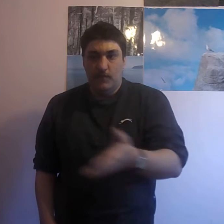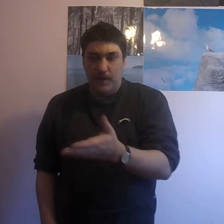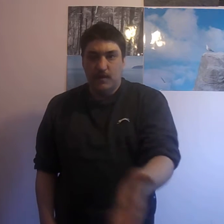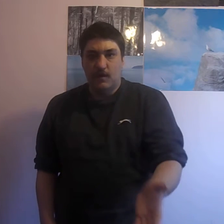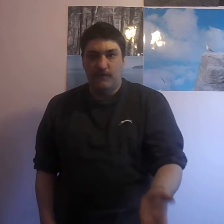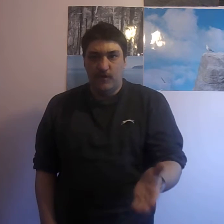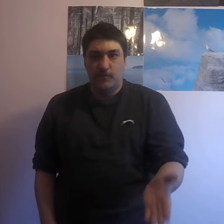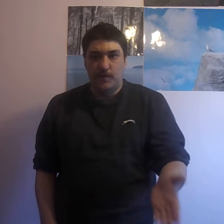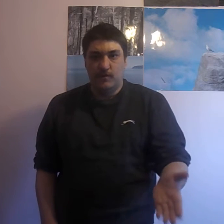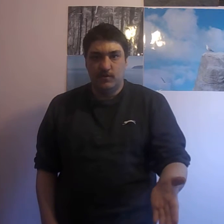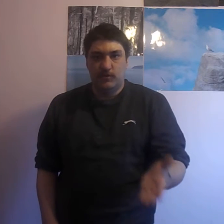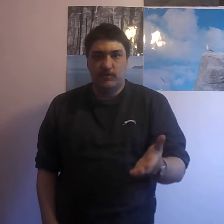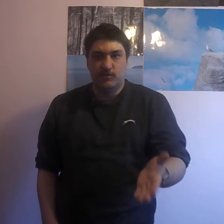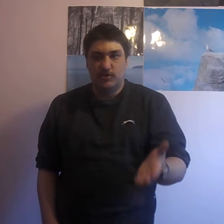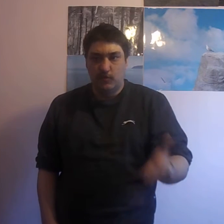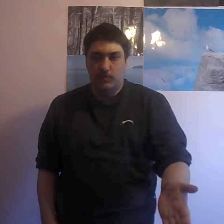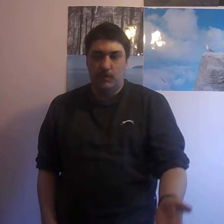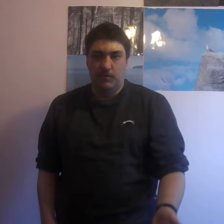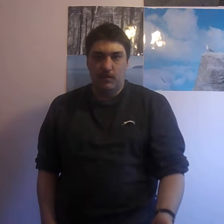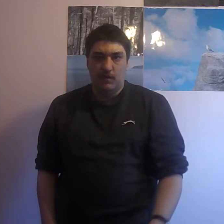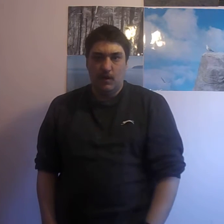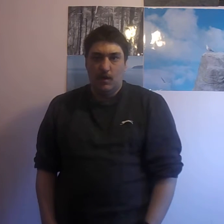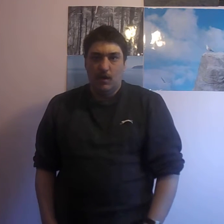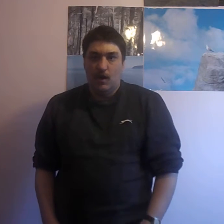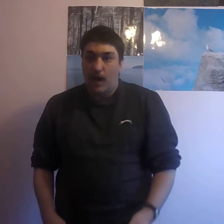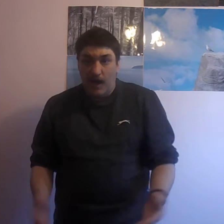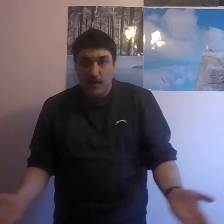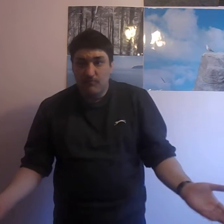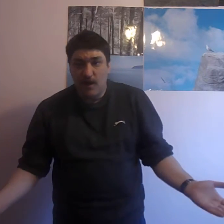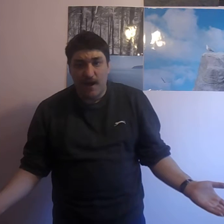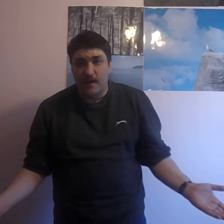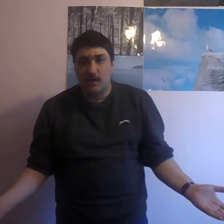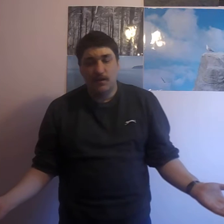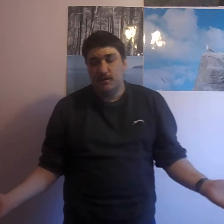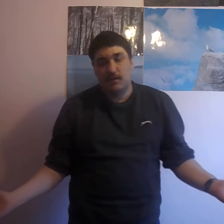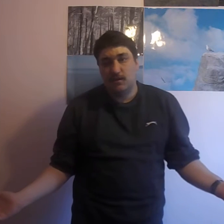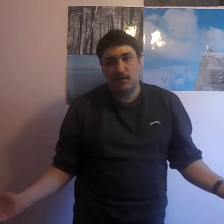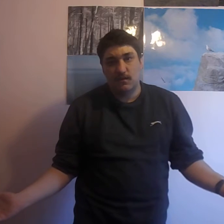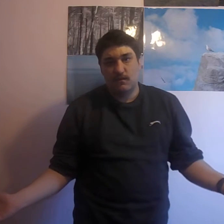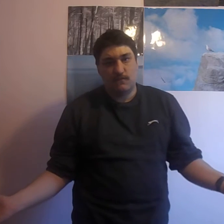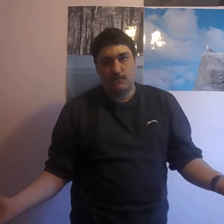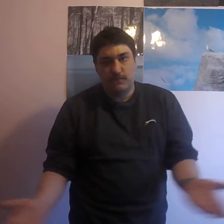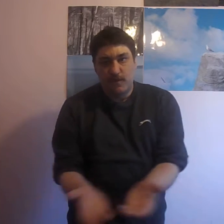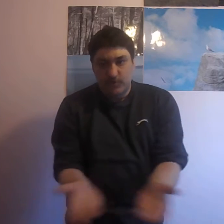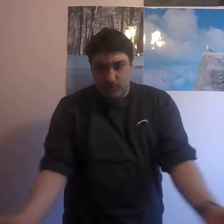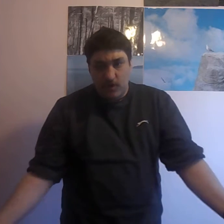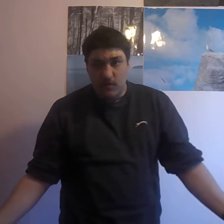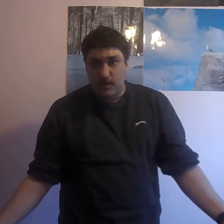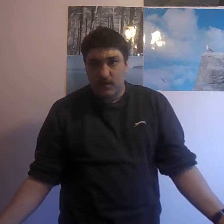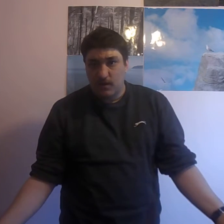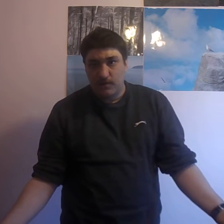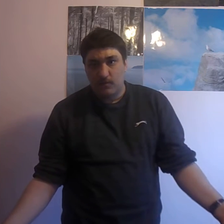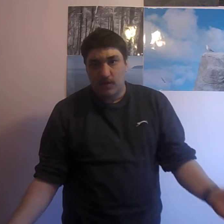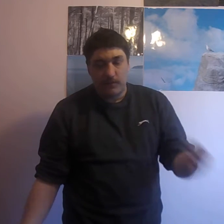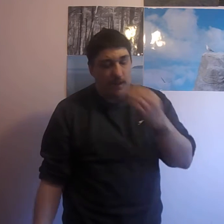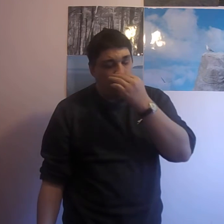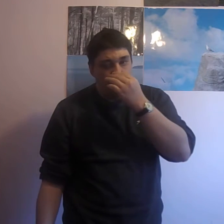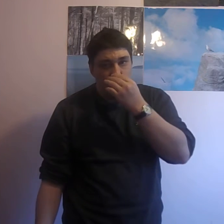basically first-person shoot-mucks. And he's right. It's true. It's what I was saying. mean,